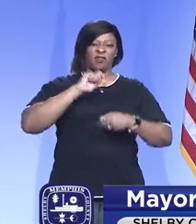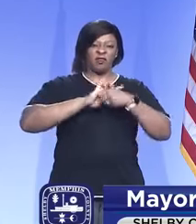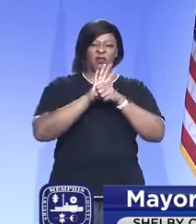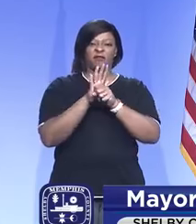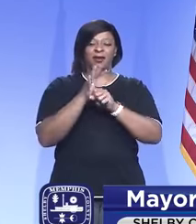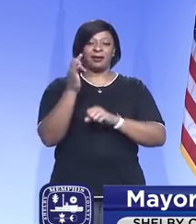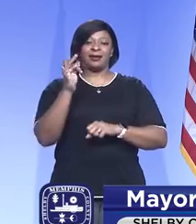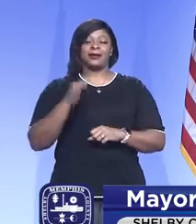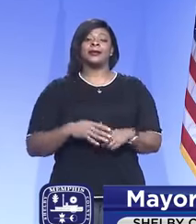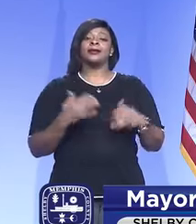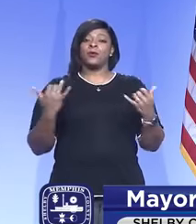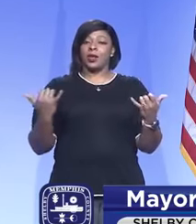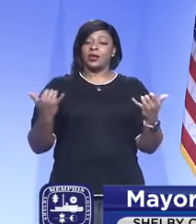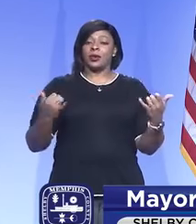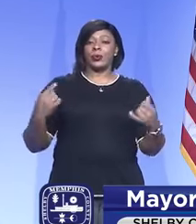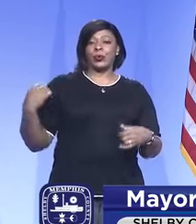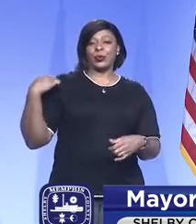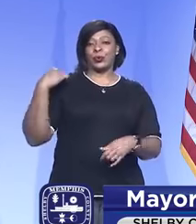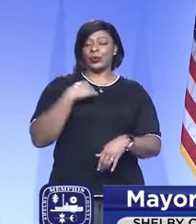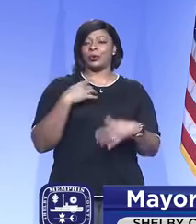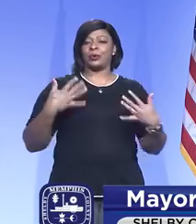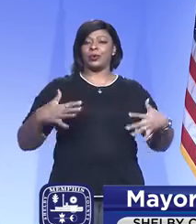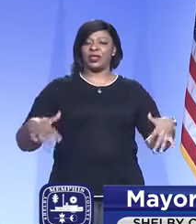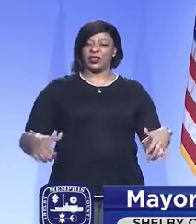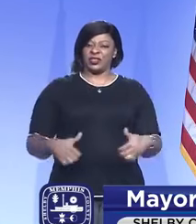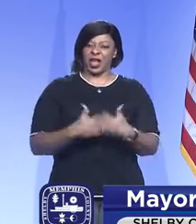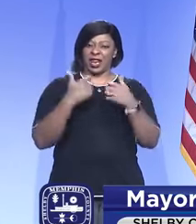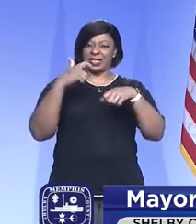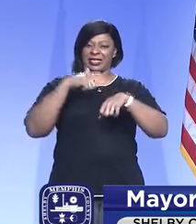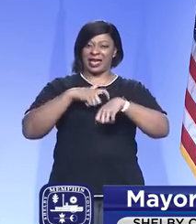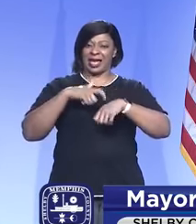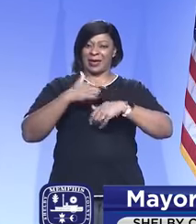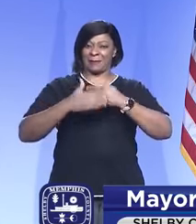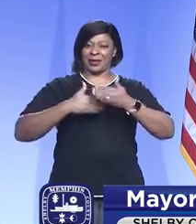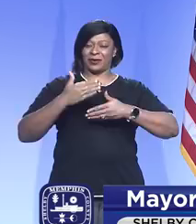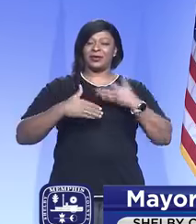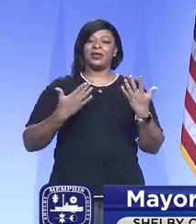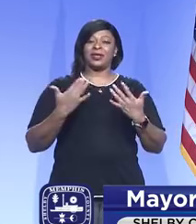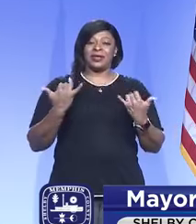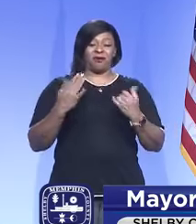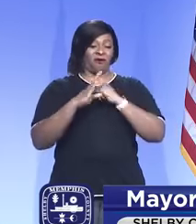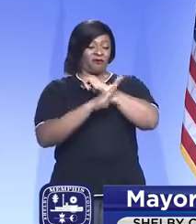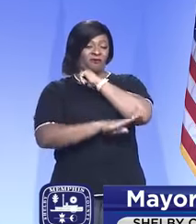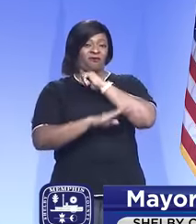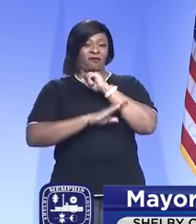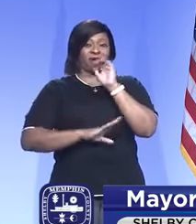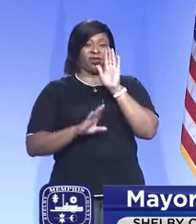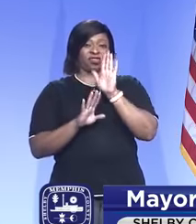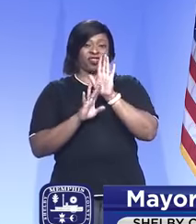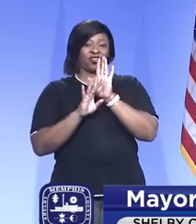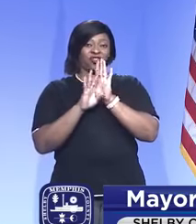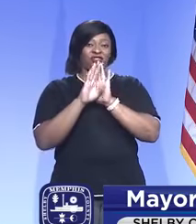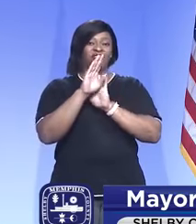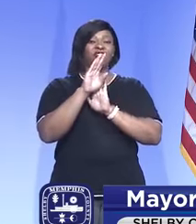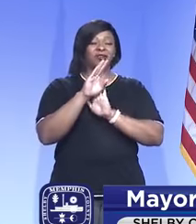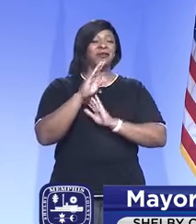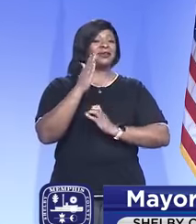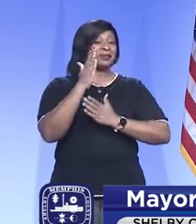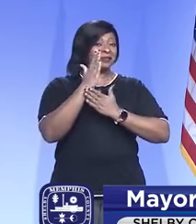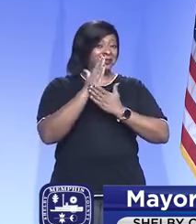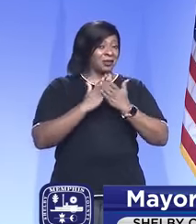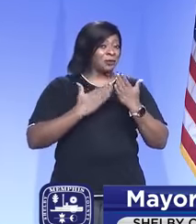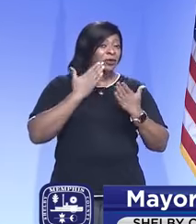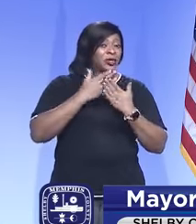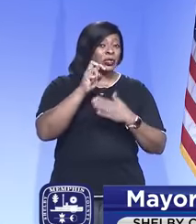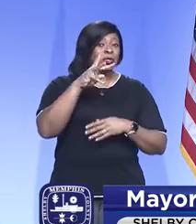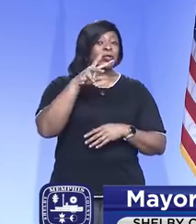Right now, we are in a very challenging period. We know we are in the fall surge. There is some good